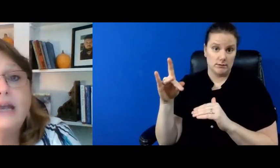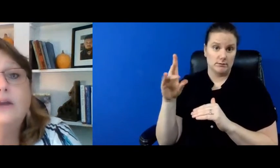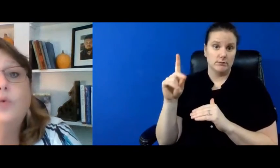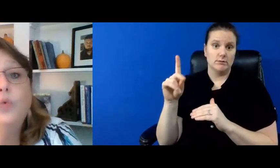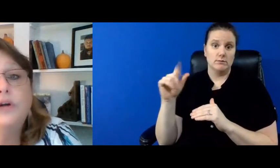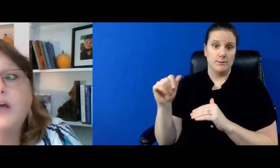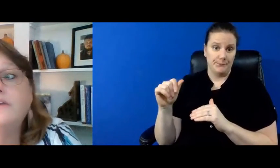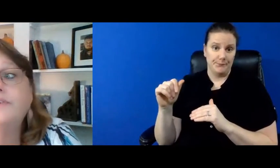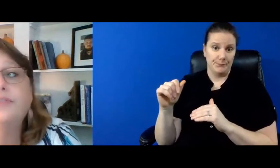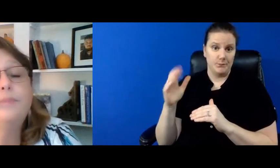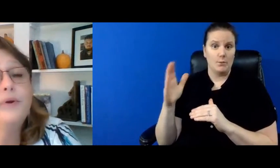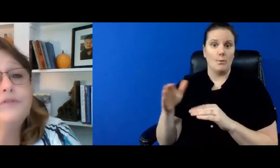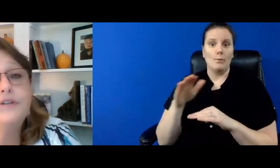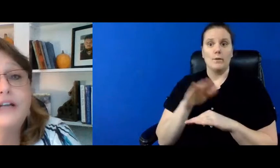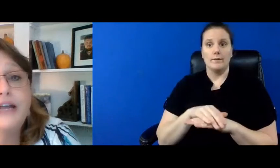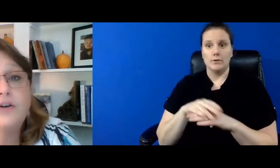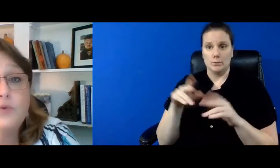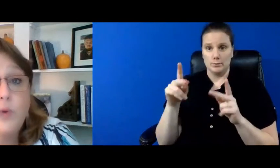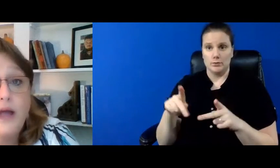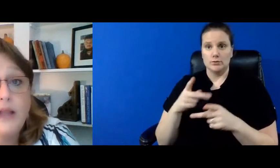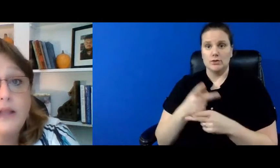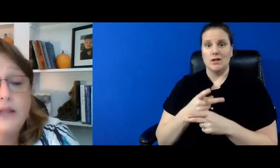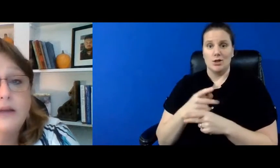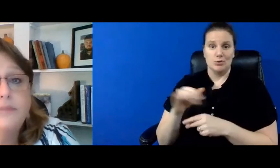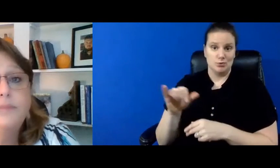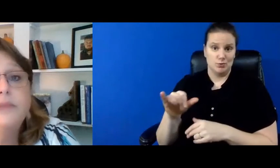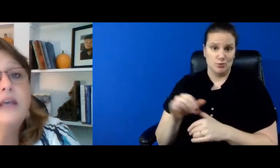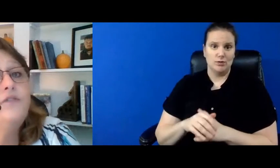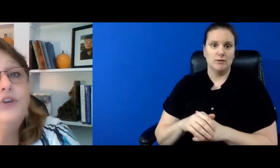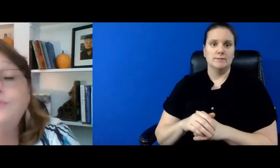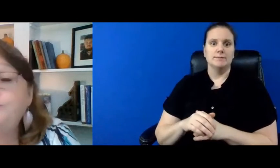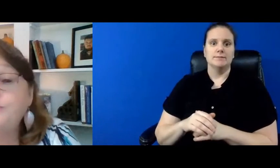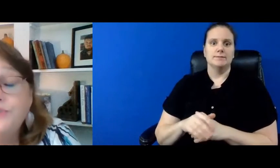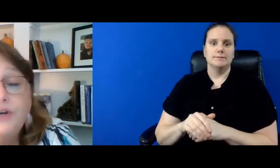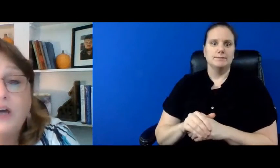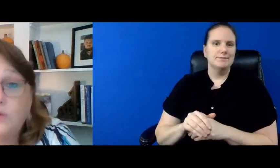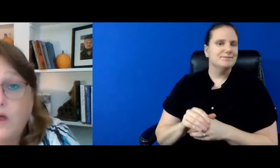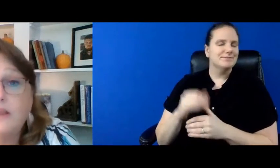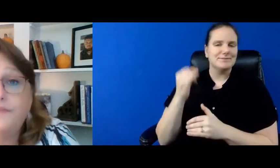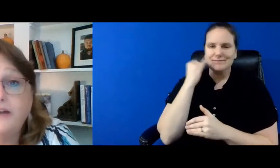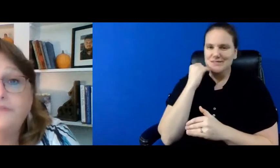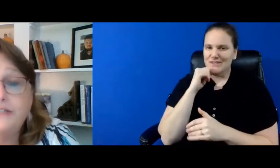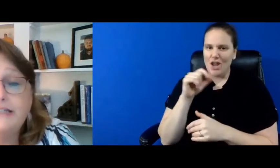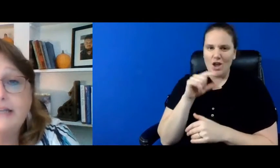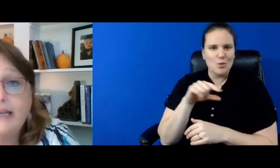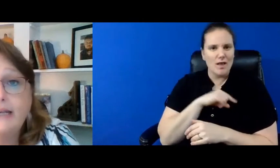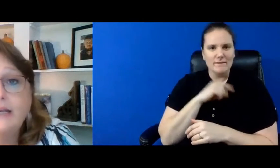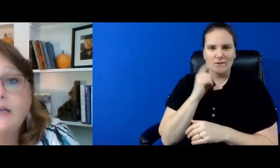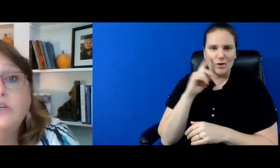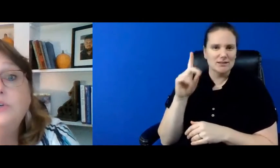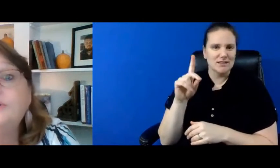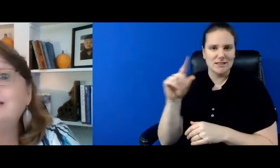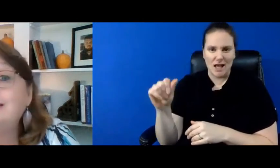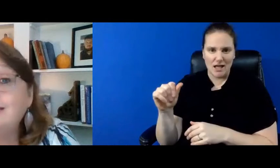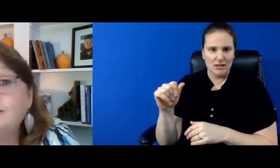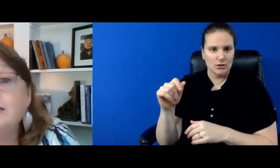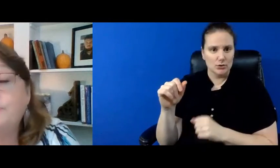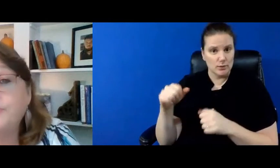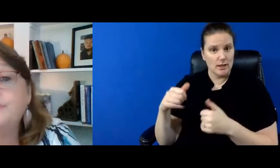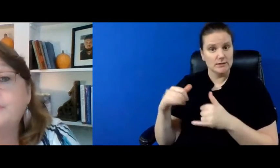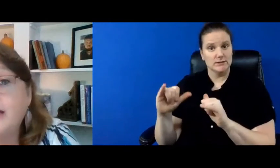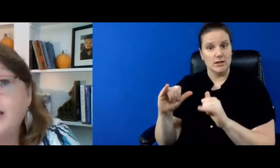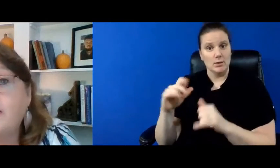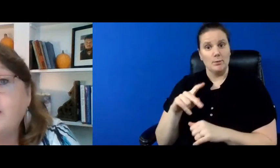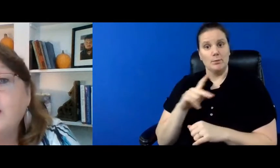dda will cover the personal care as well if you do not qualify for dda you can still